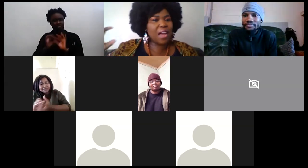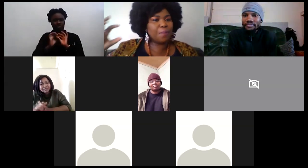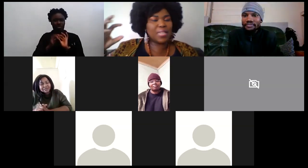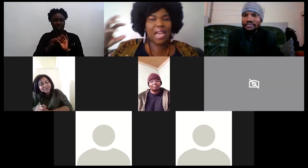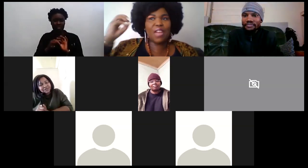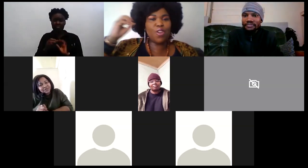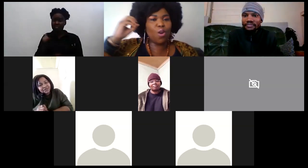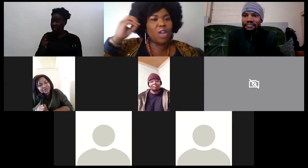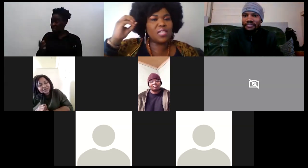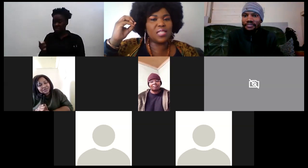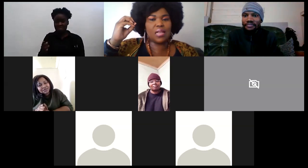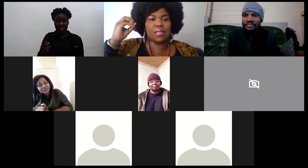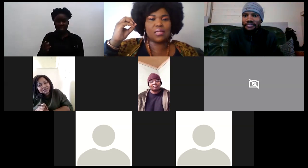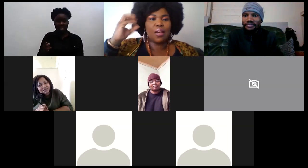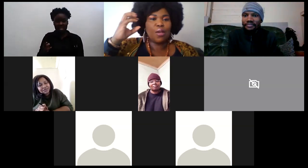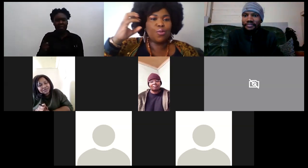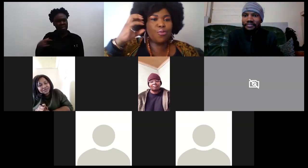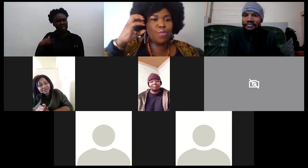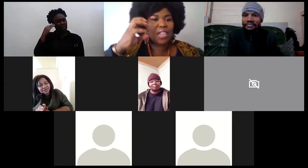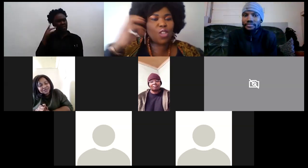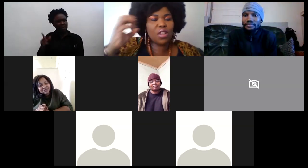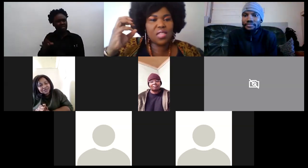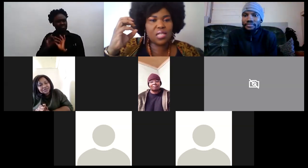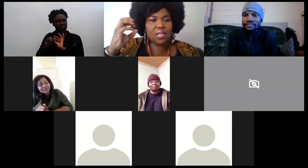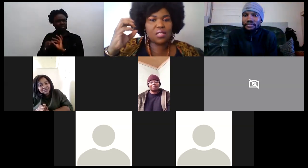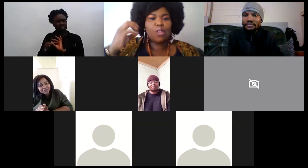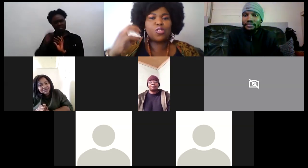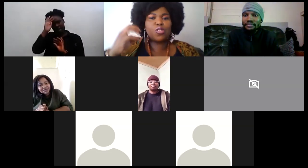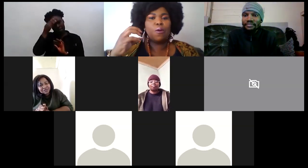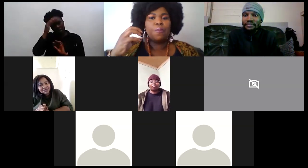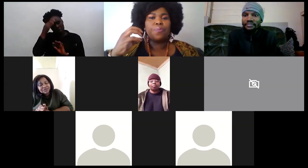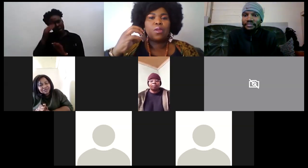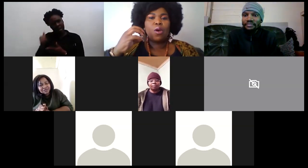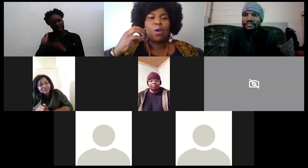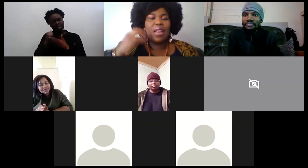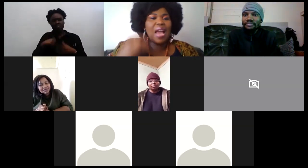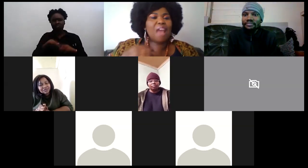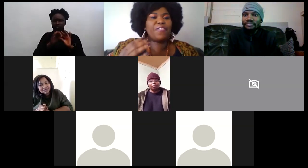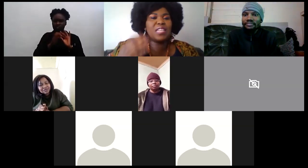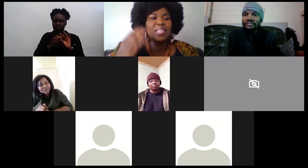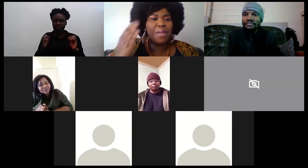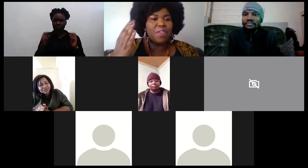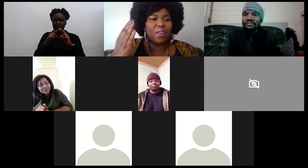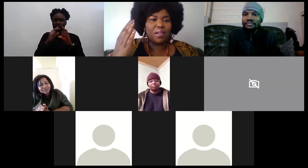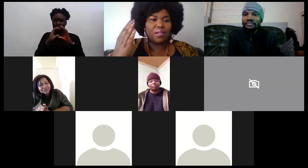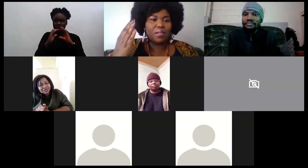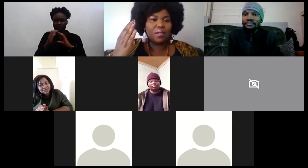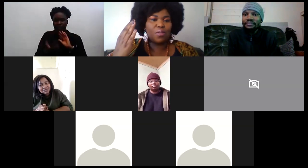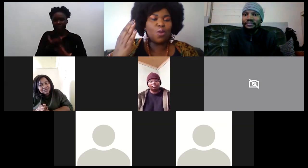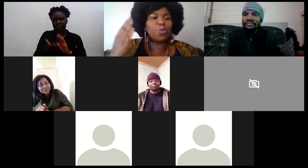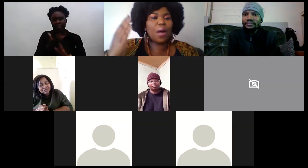profile but i know all these things you you get all these things so life is a mirror